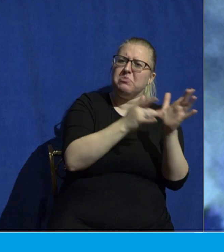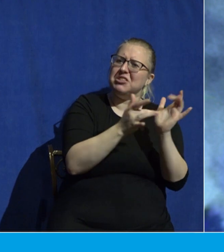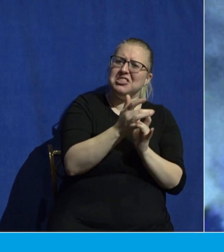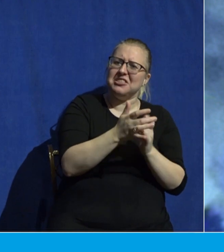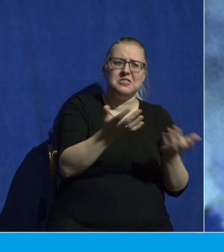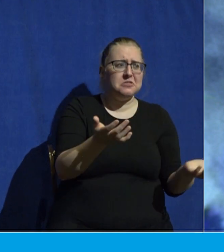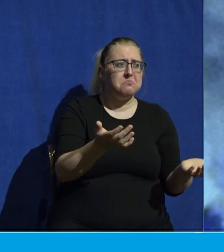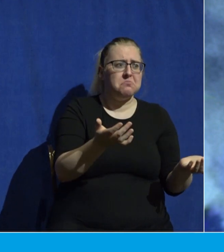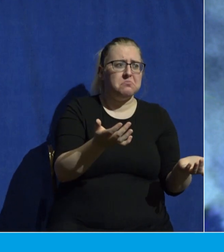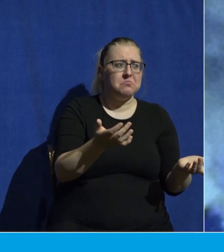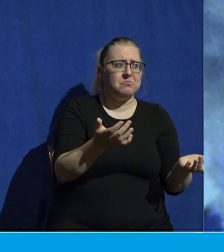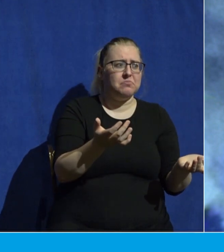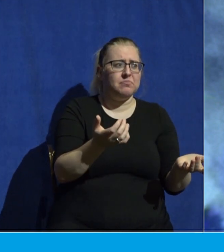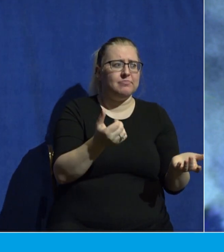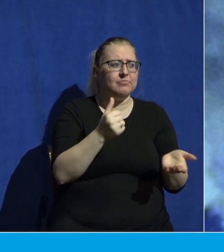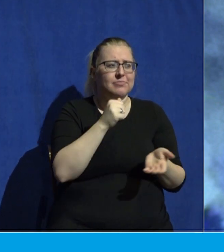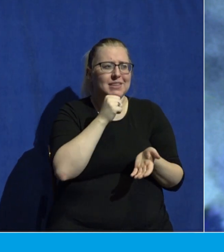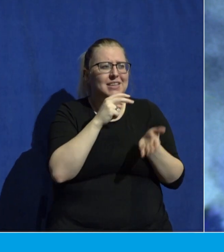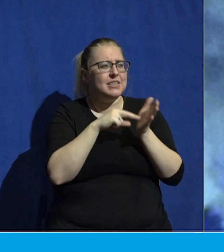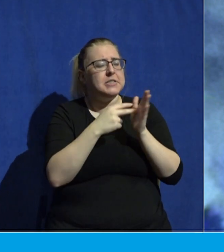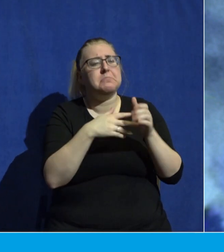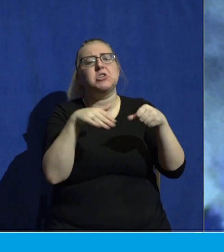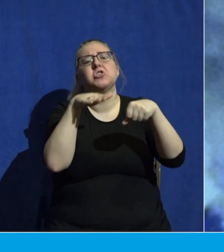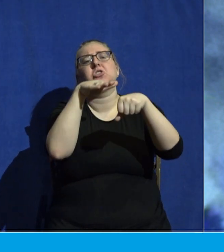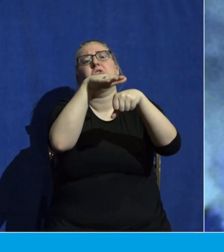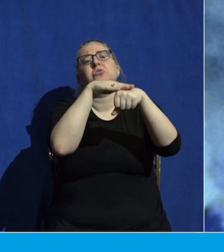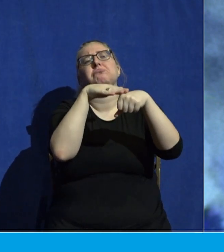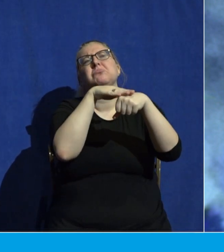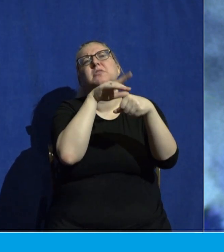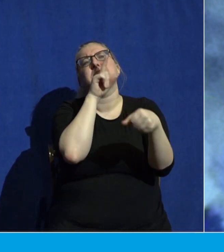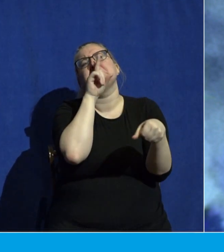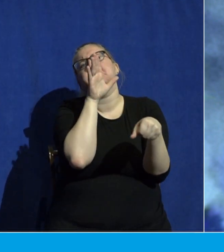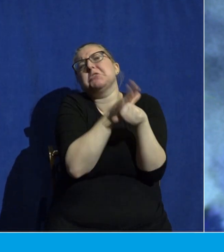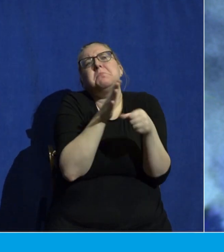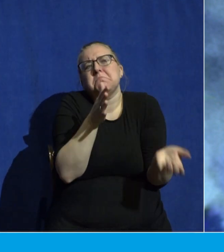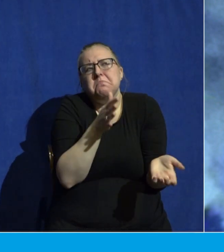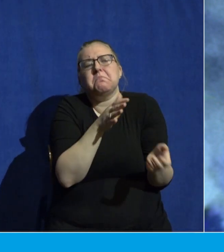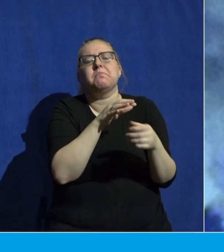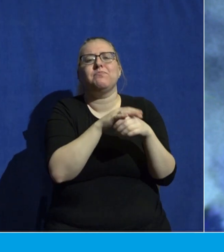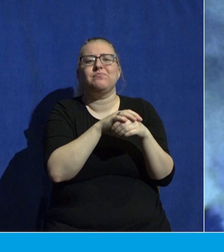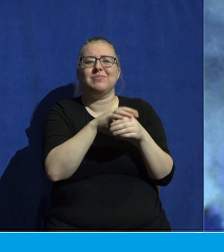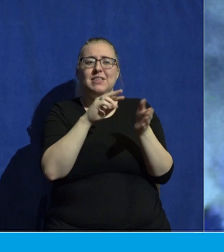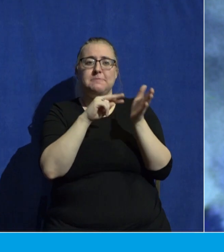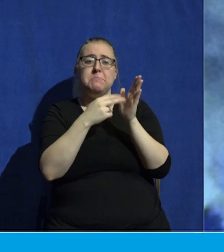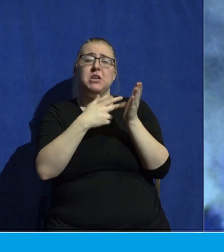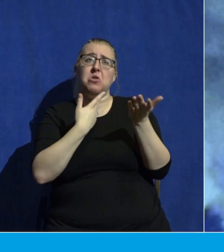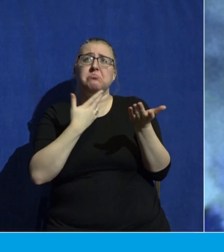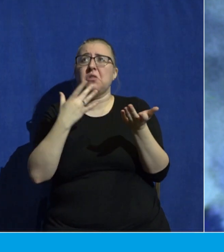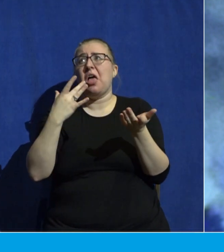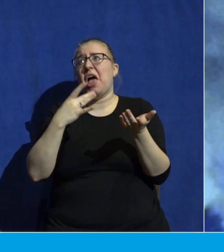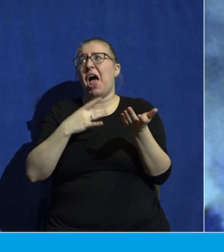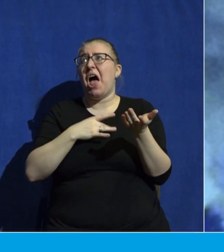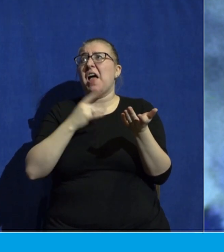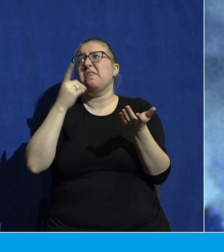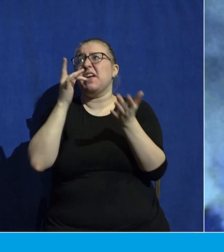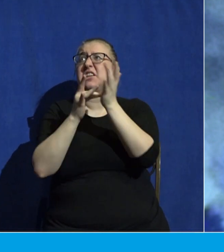Certainly it doesn't mean some surface level commitment. It doesn't mean that you like Jesus and some of the things that he can do for you.